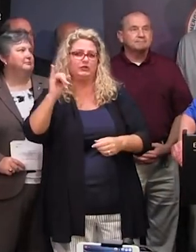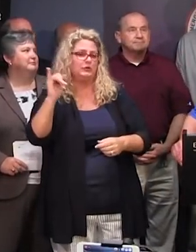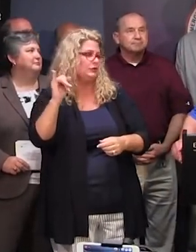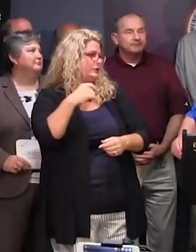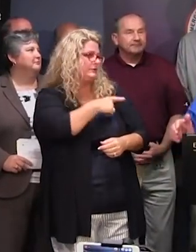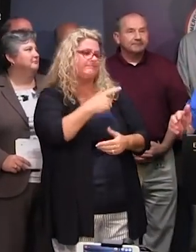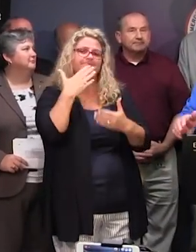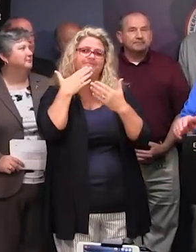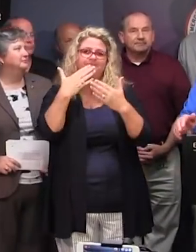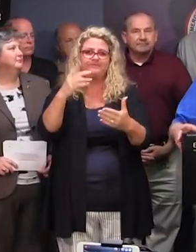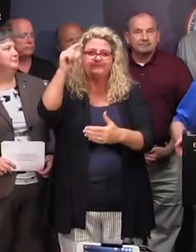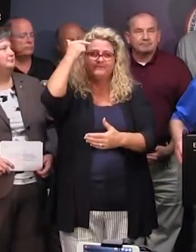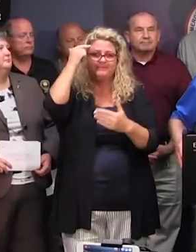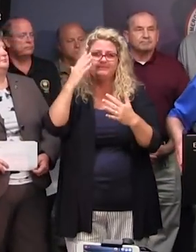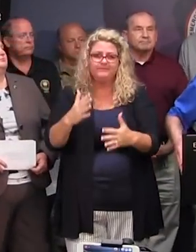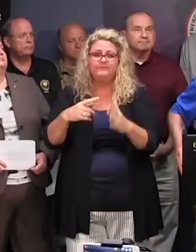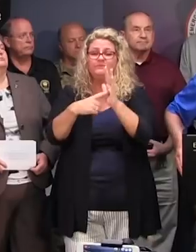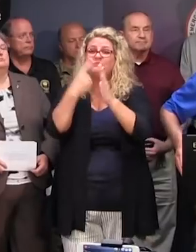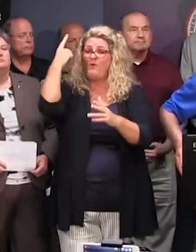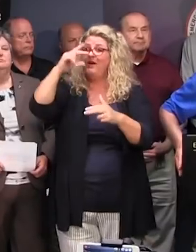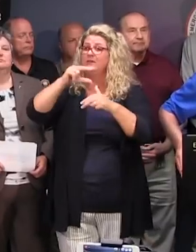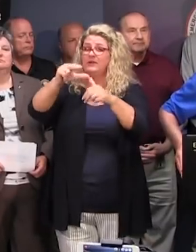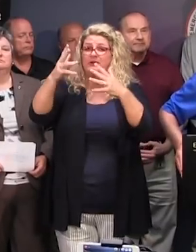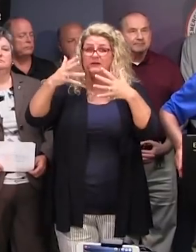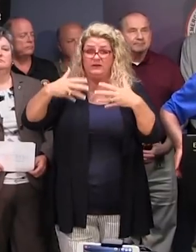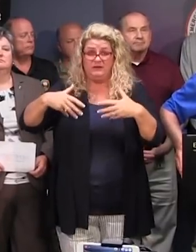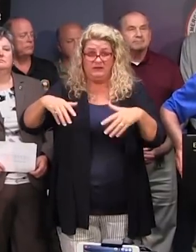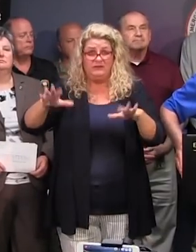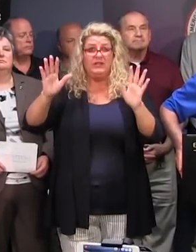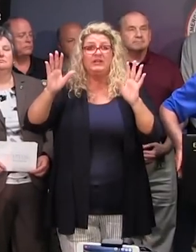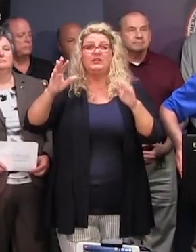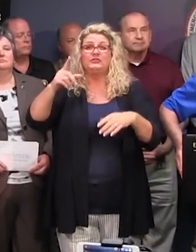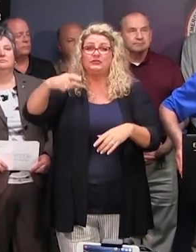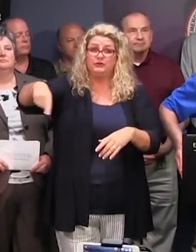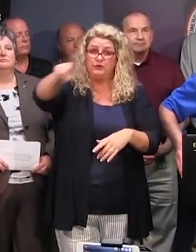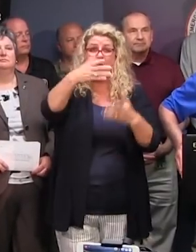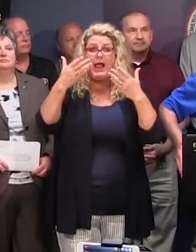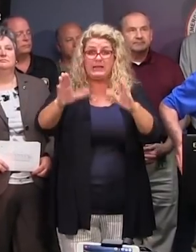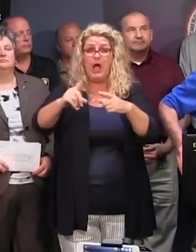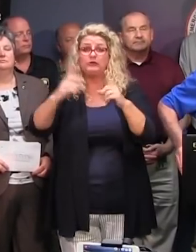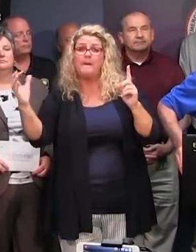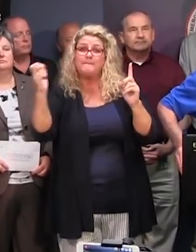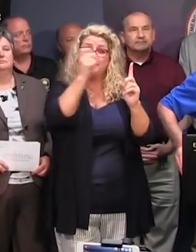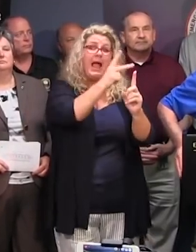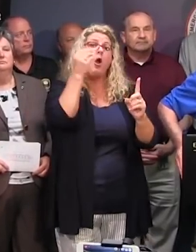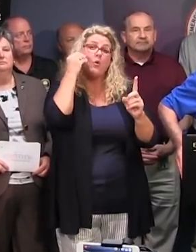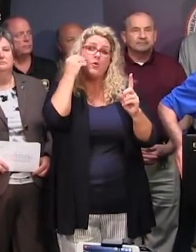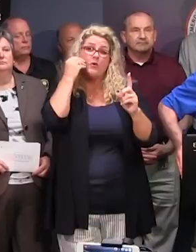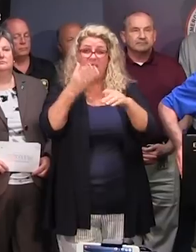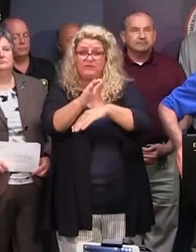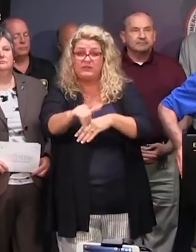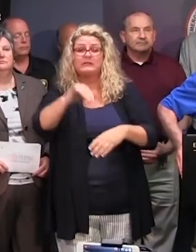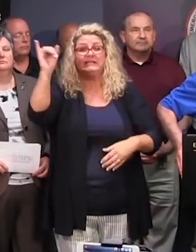Thank you, Governor. Once the storm has passed and citizens can return to their homes, you need to